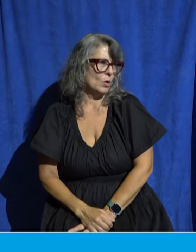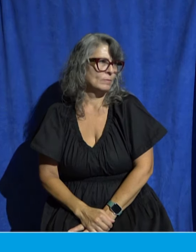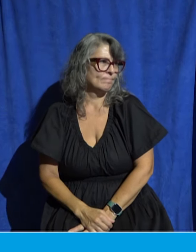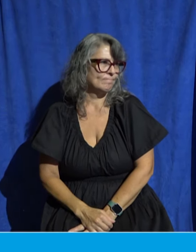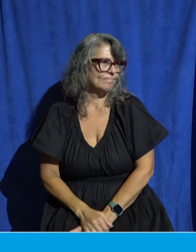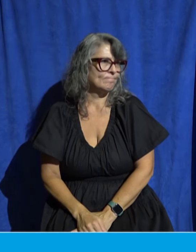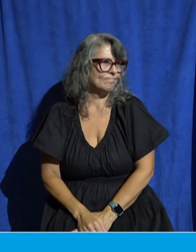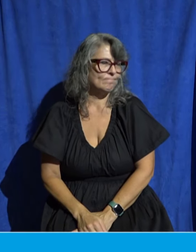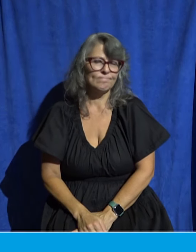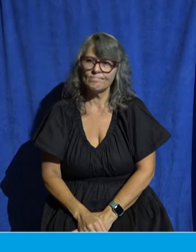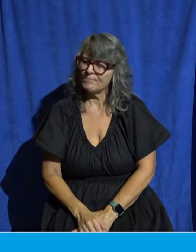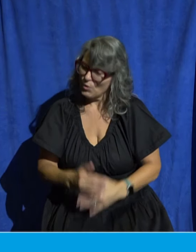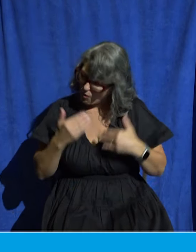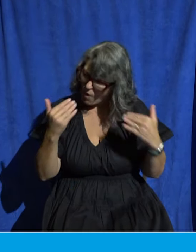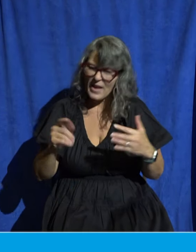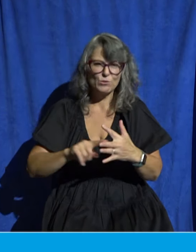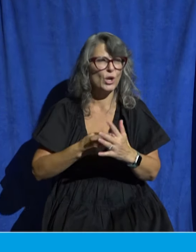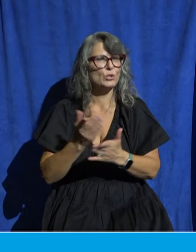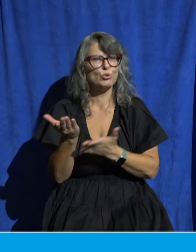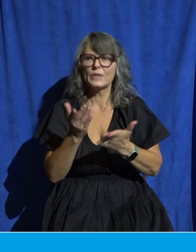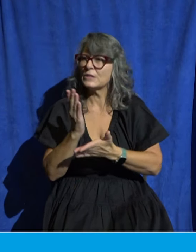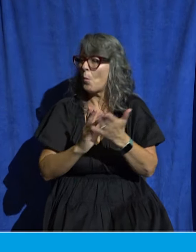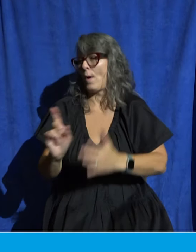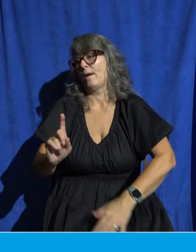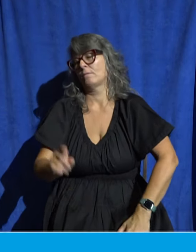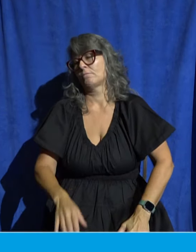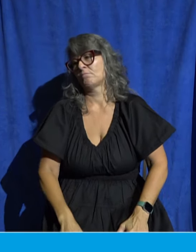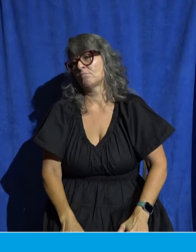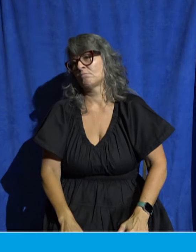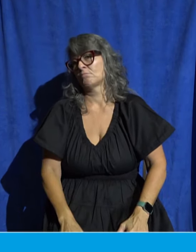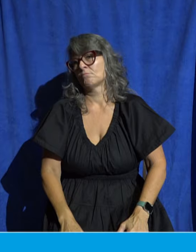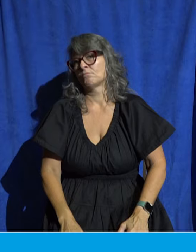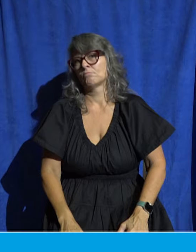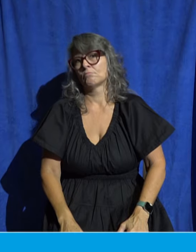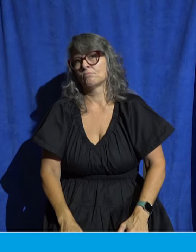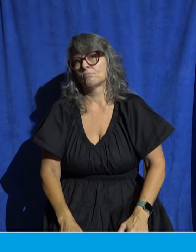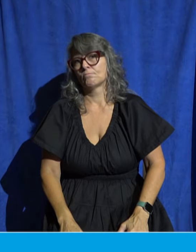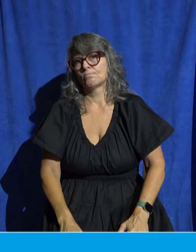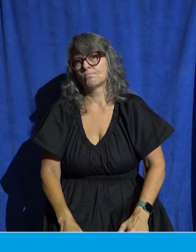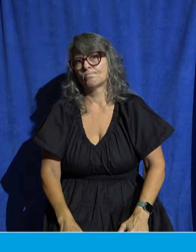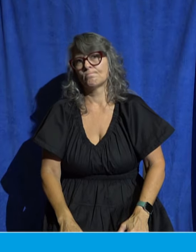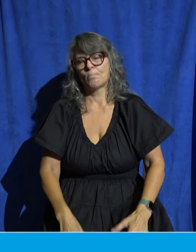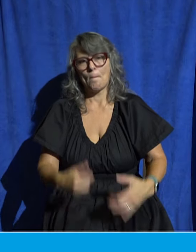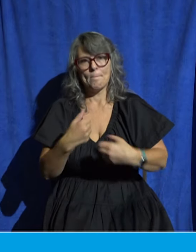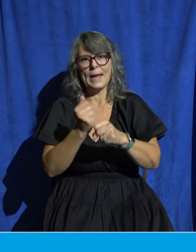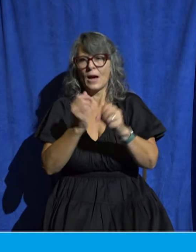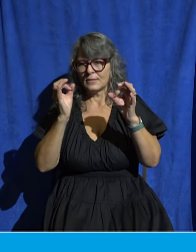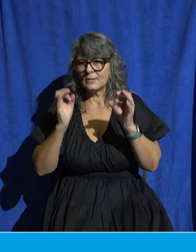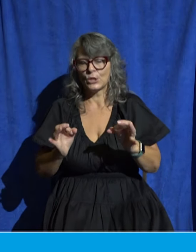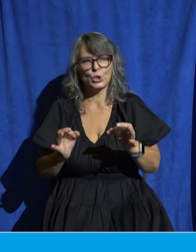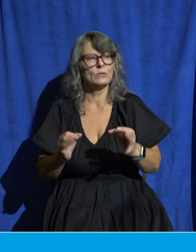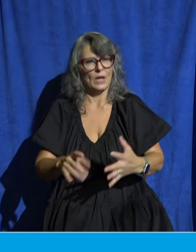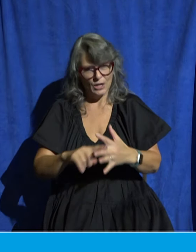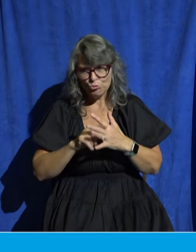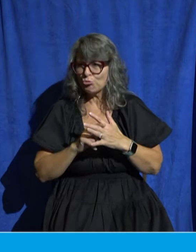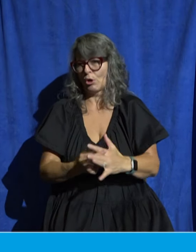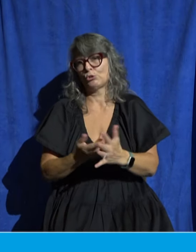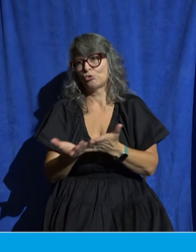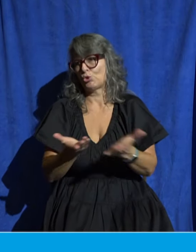Just start serving somewhere. Pick a place and start. When I say that this is actually really interesting is that when you look at